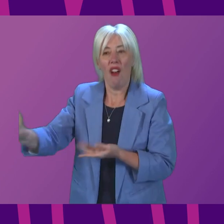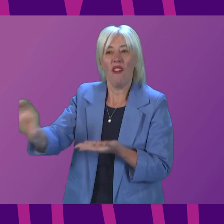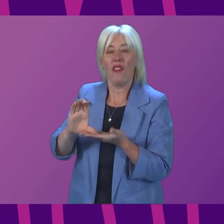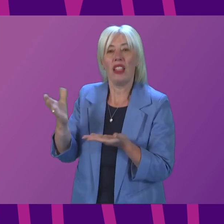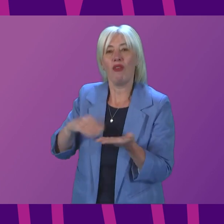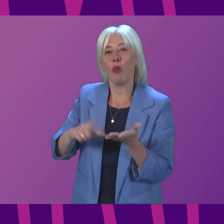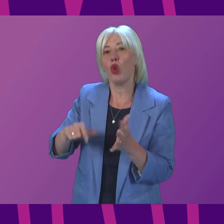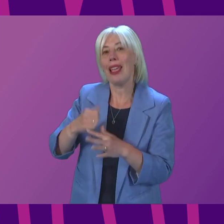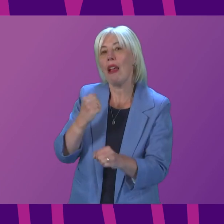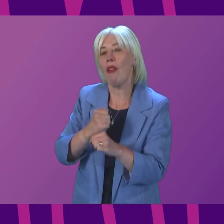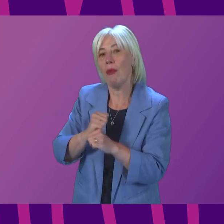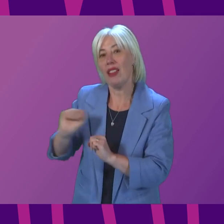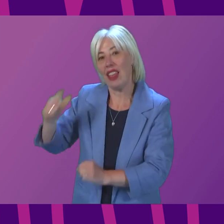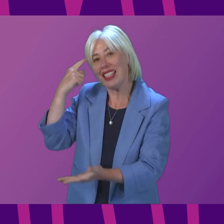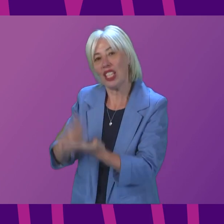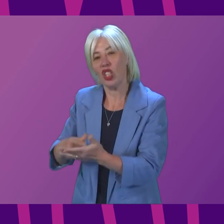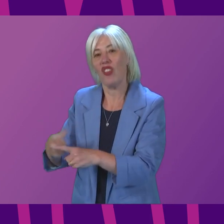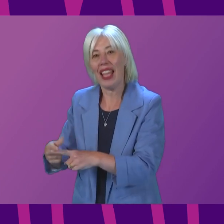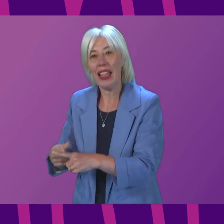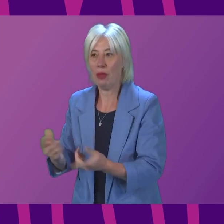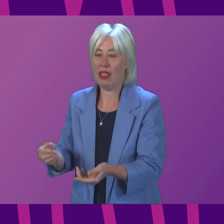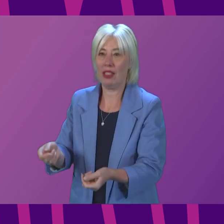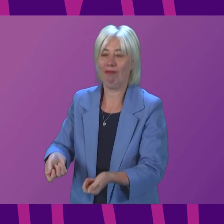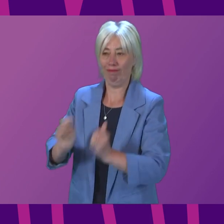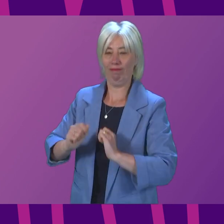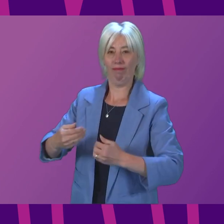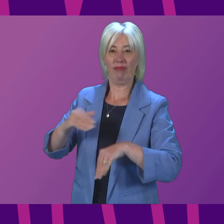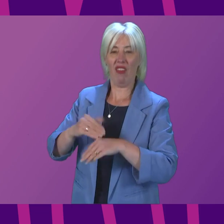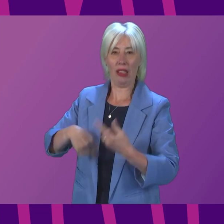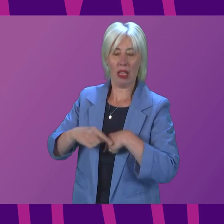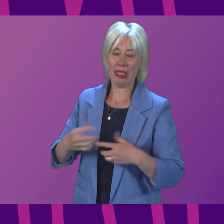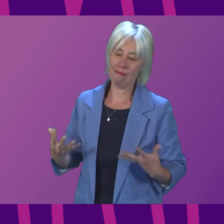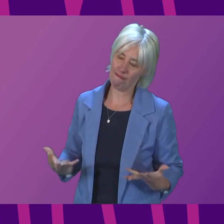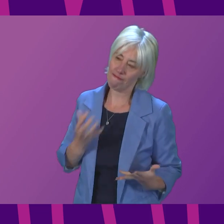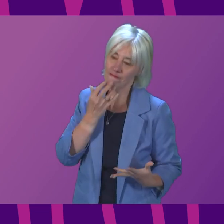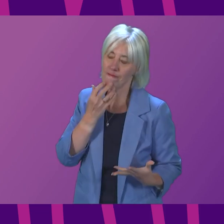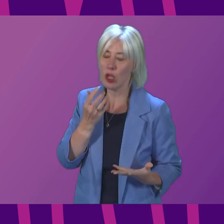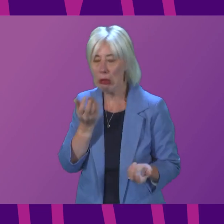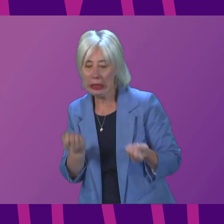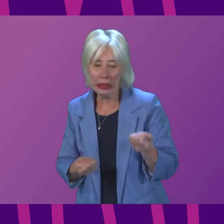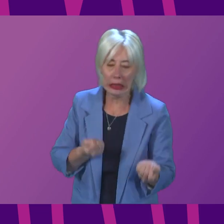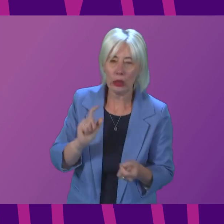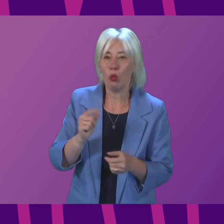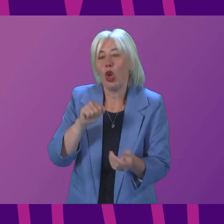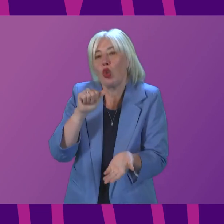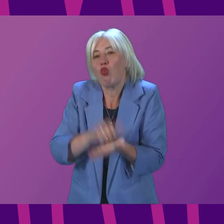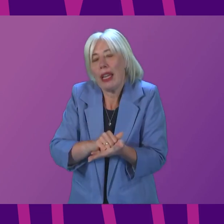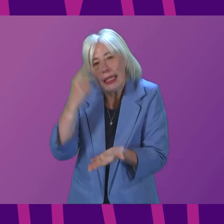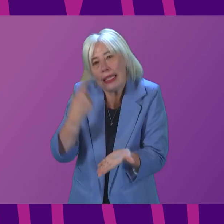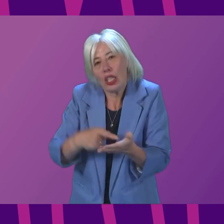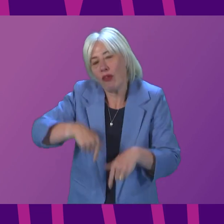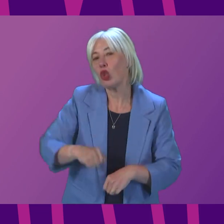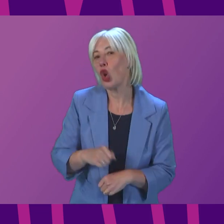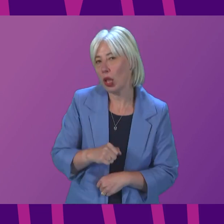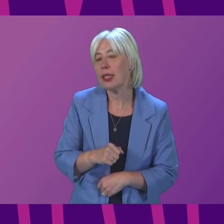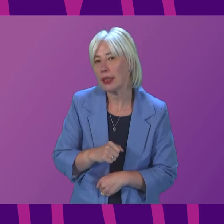by UK Government decisions taken for England. However, we have sought as far as we can to reach the right decisions for Scotland. It is